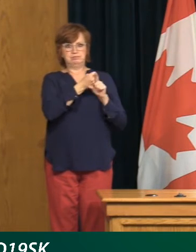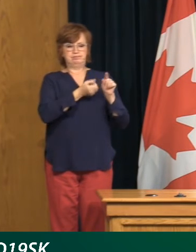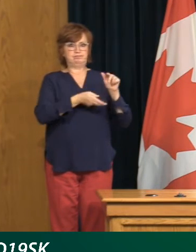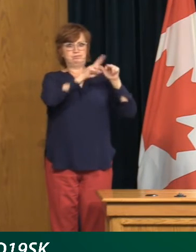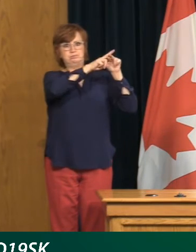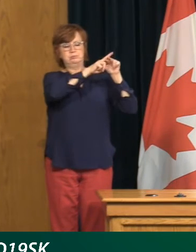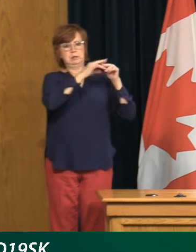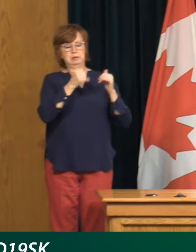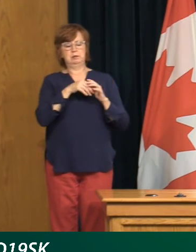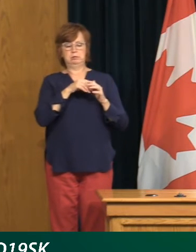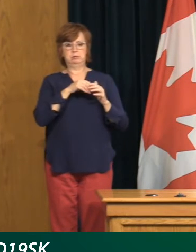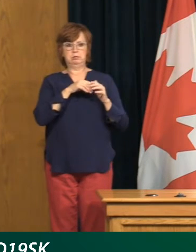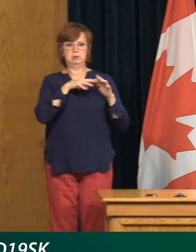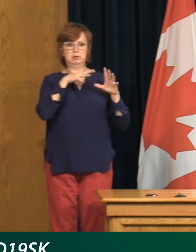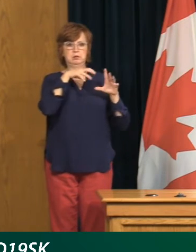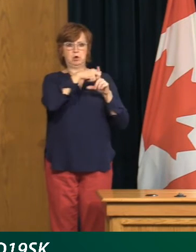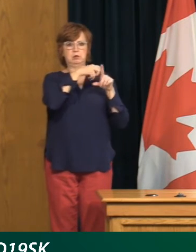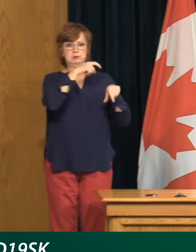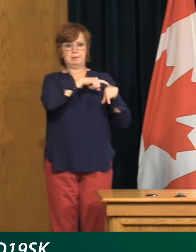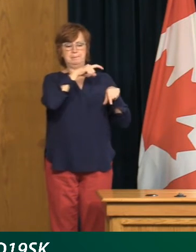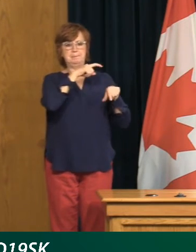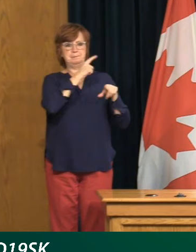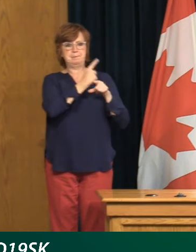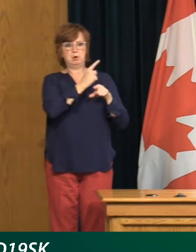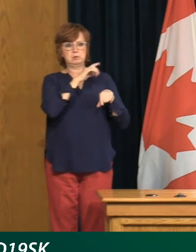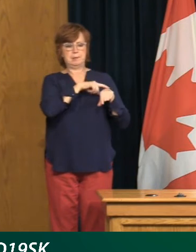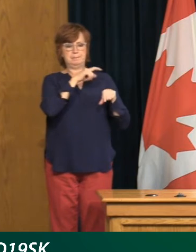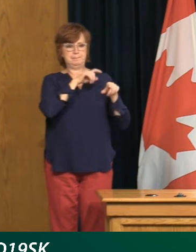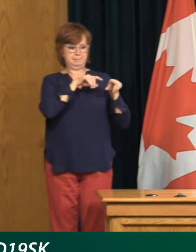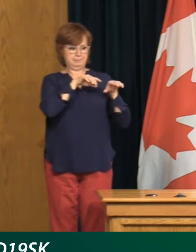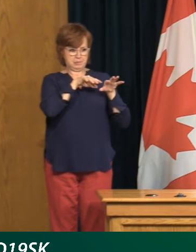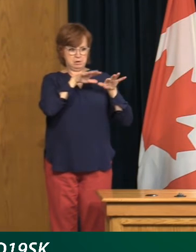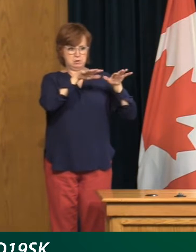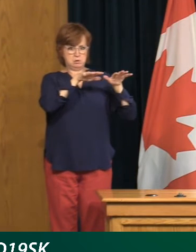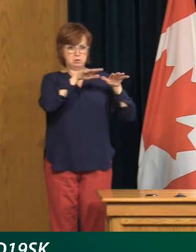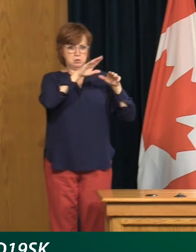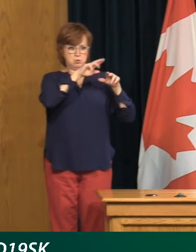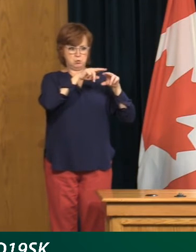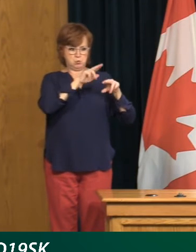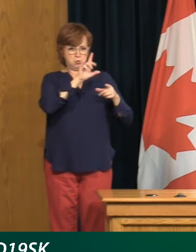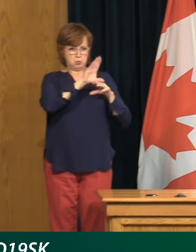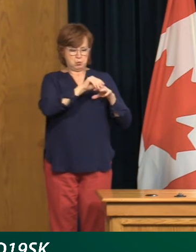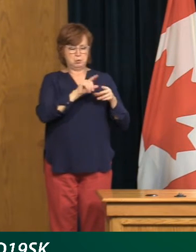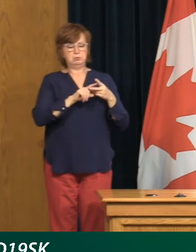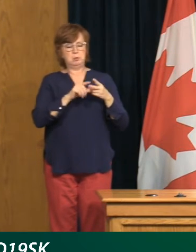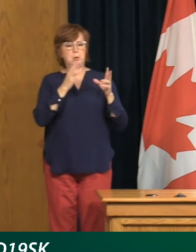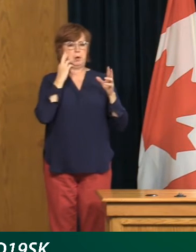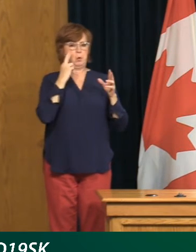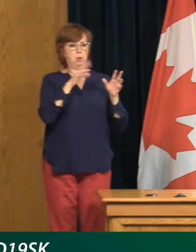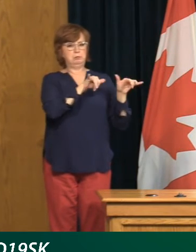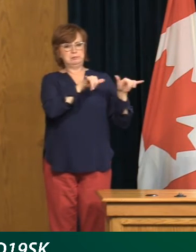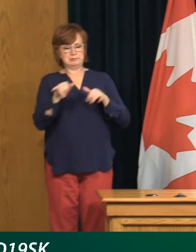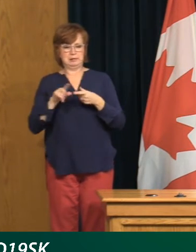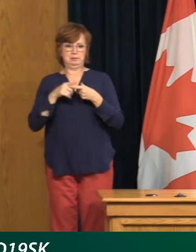several outbreaks that they had. And this is, again, what we hope will happen now in PA, Saskatoon,